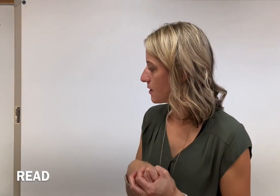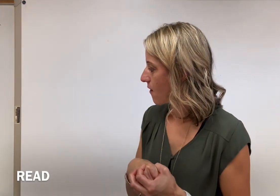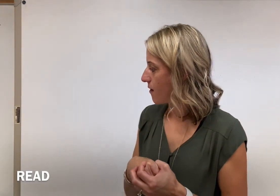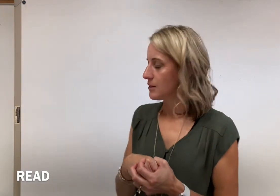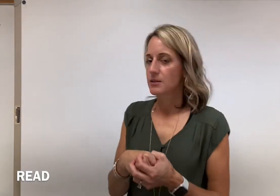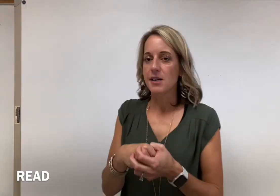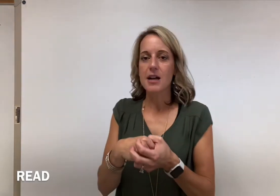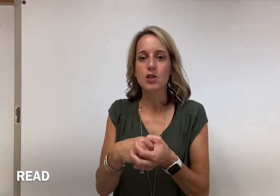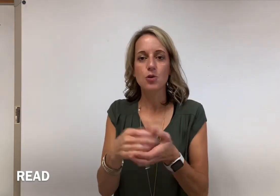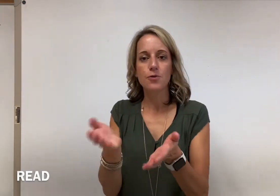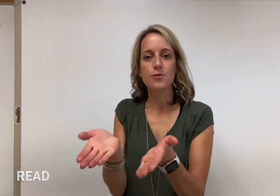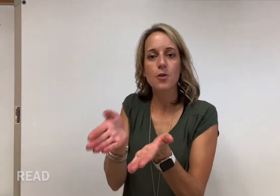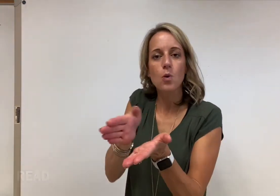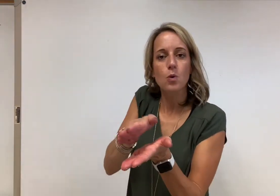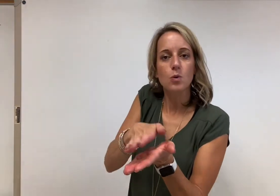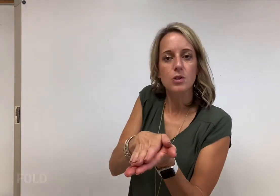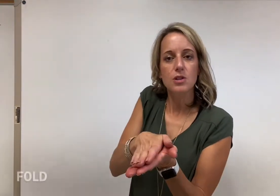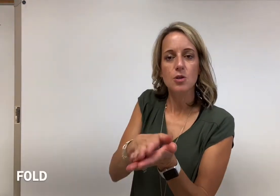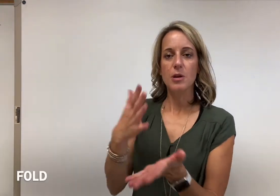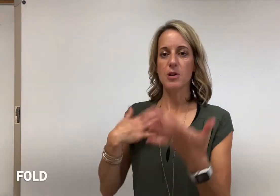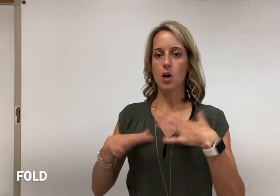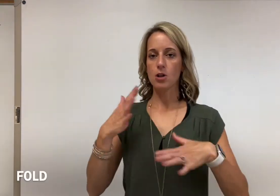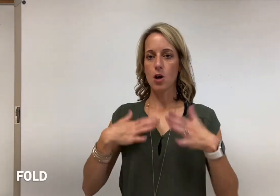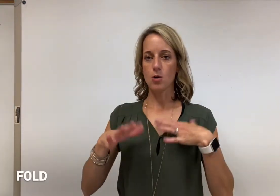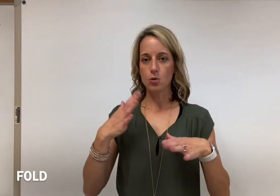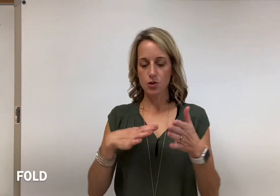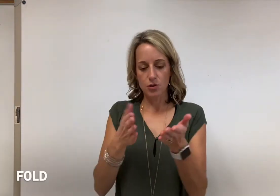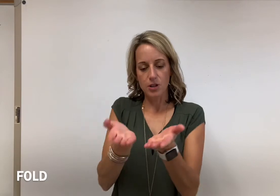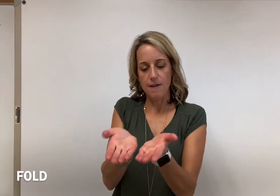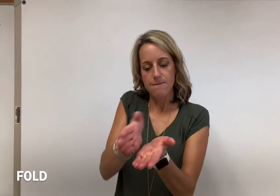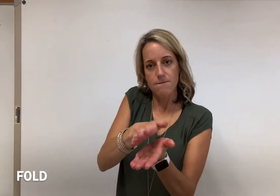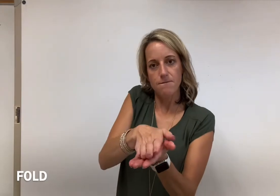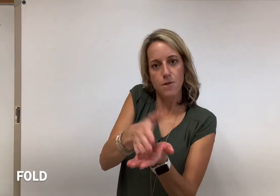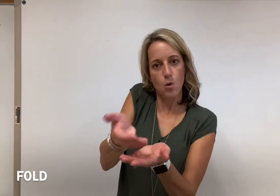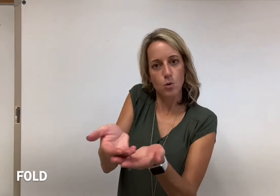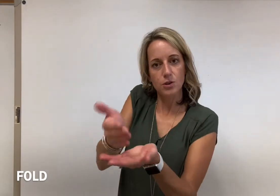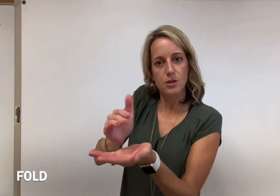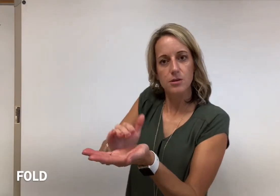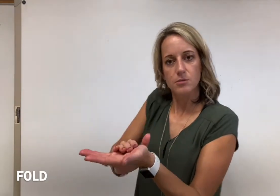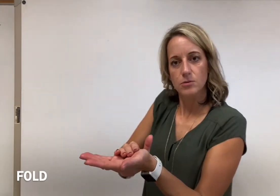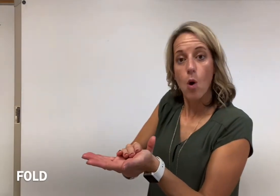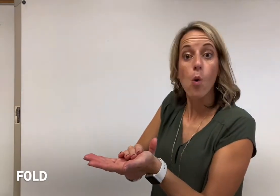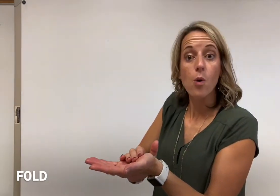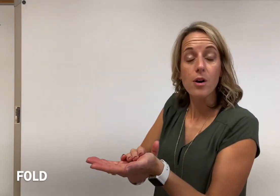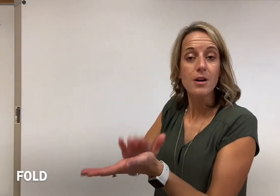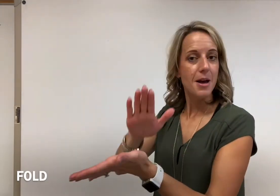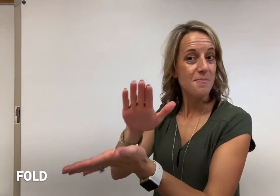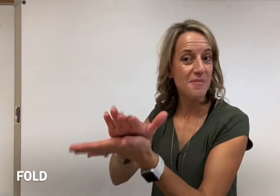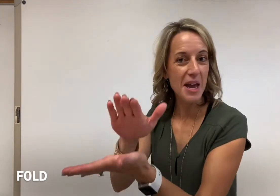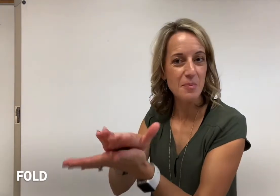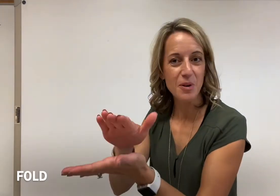And to fold. So maybe close. You're going to fold. Or, paper.